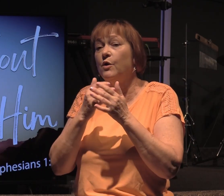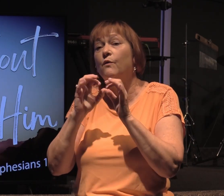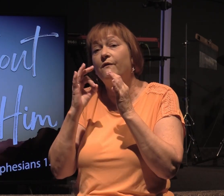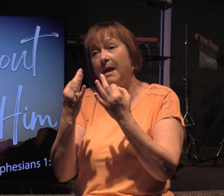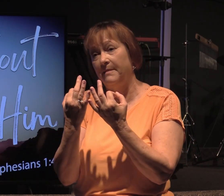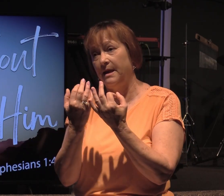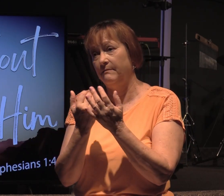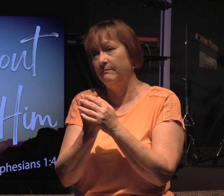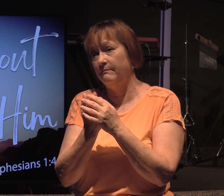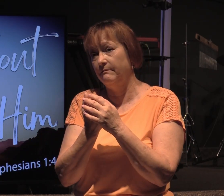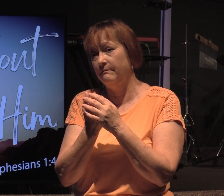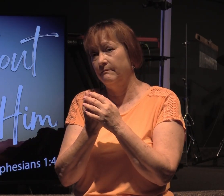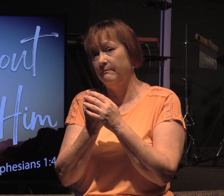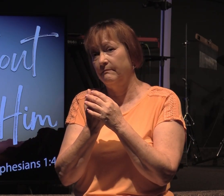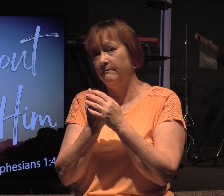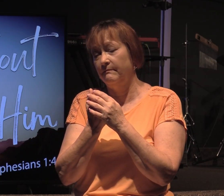family